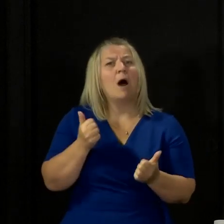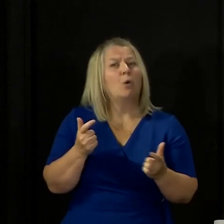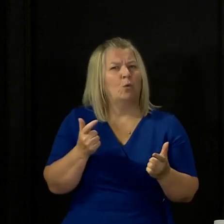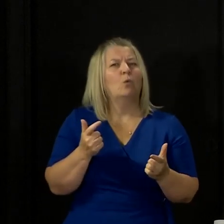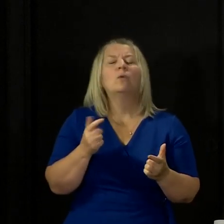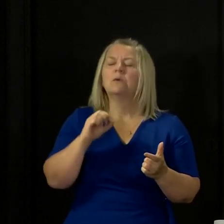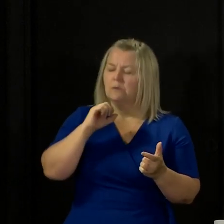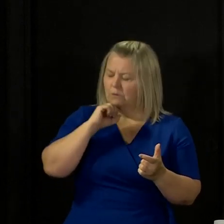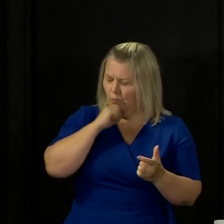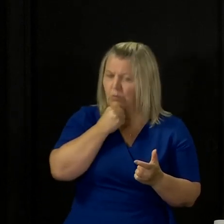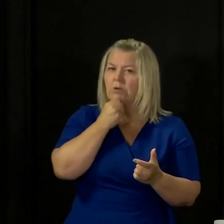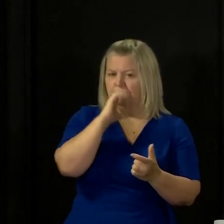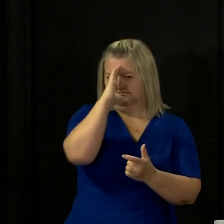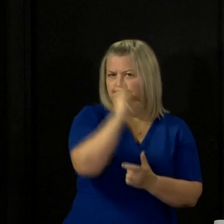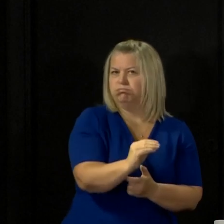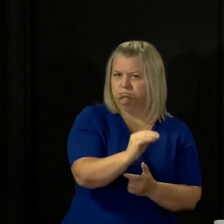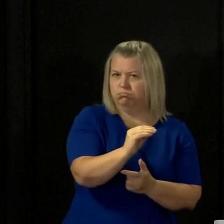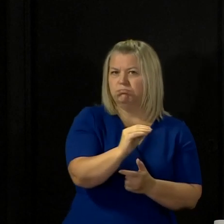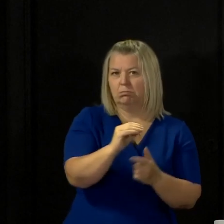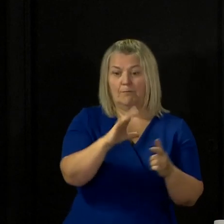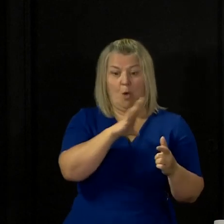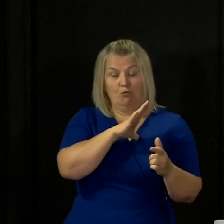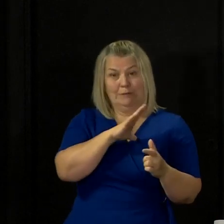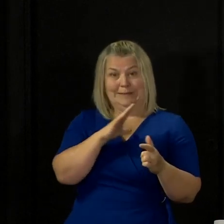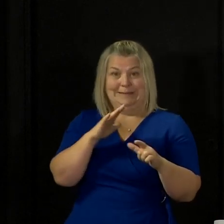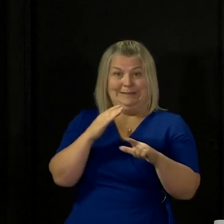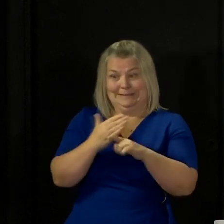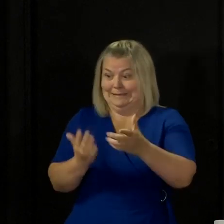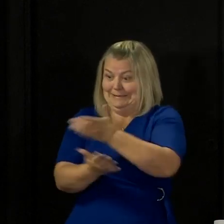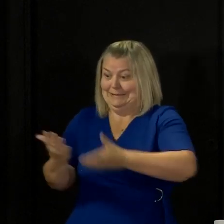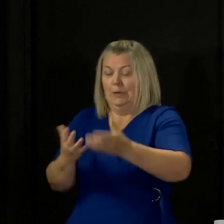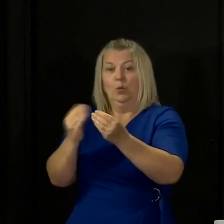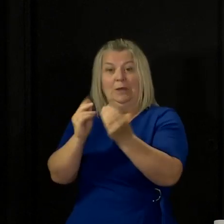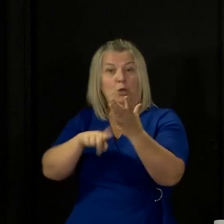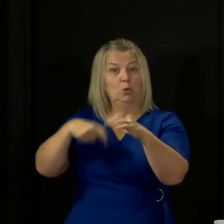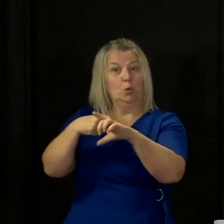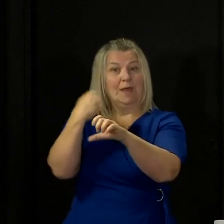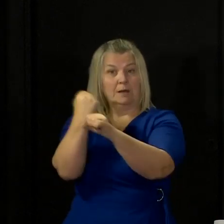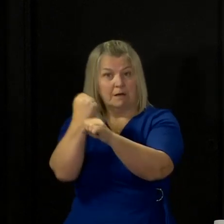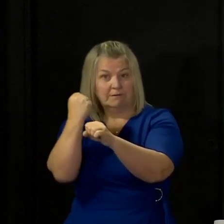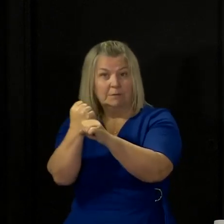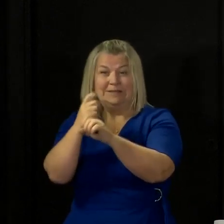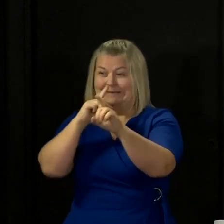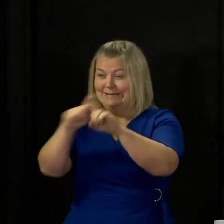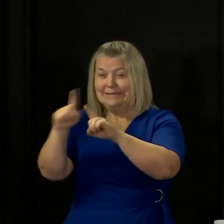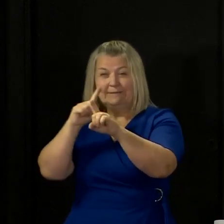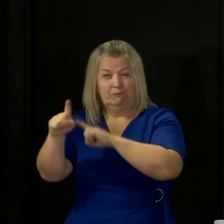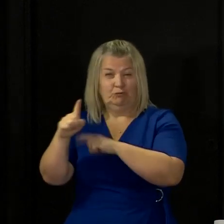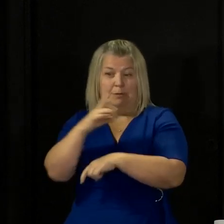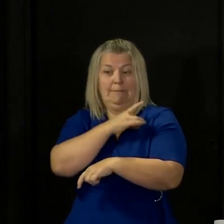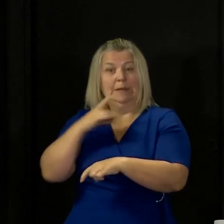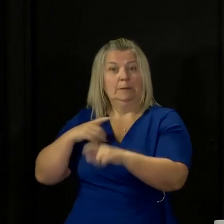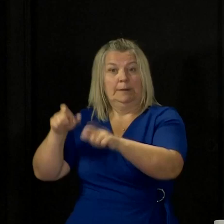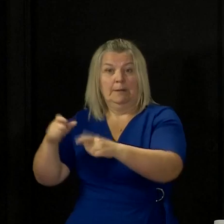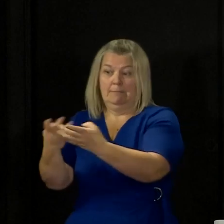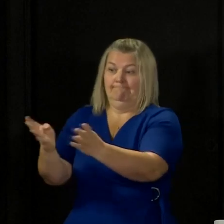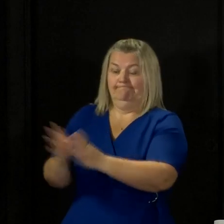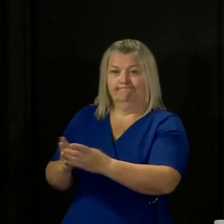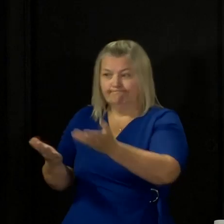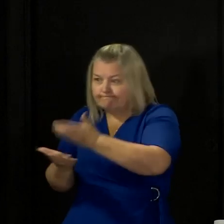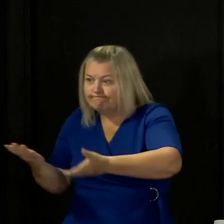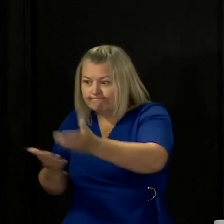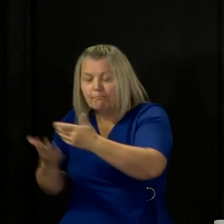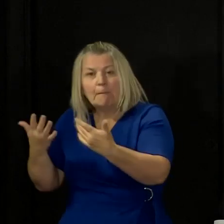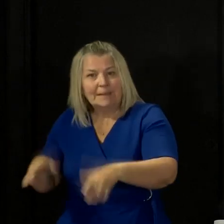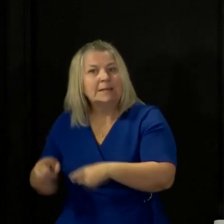clinicians and scientific advisors across the four nations of the UK. It is worth stressing that some of these issues are really